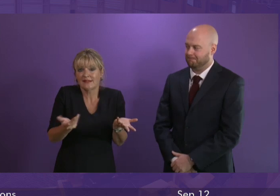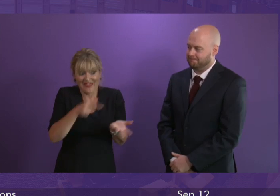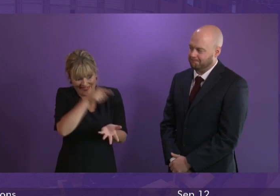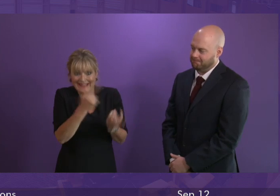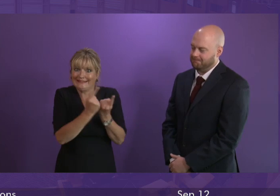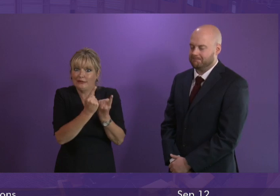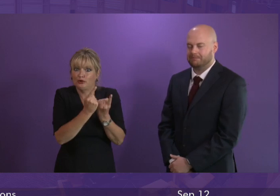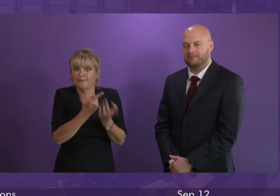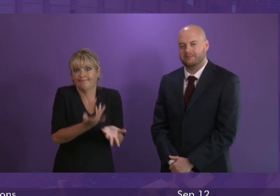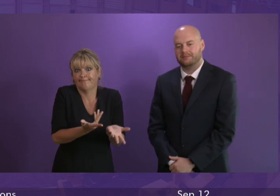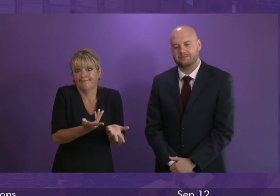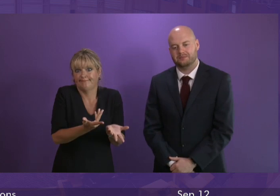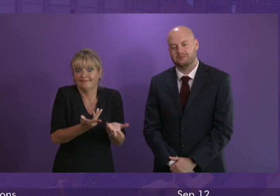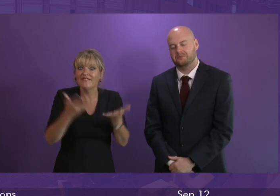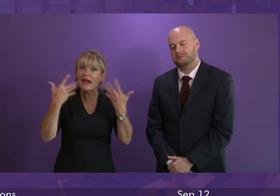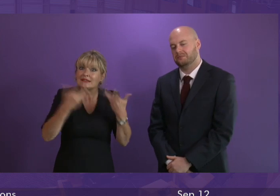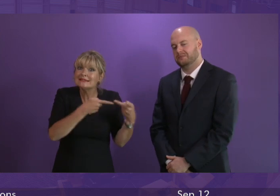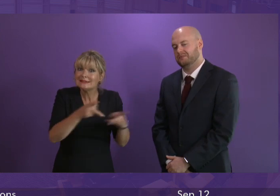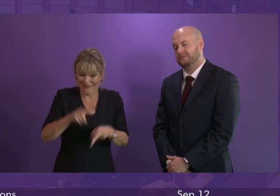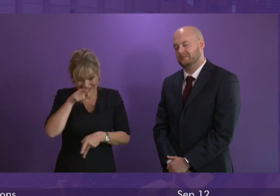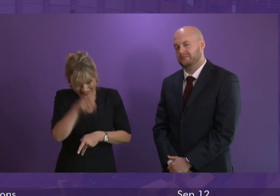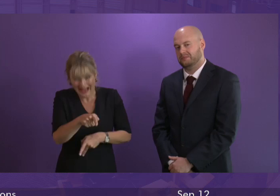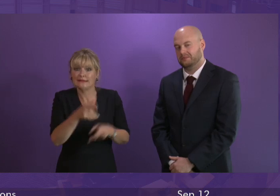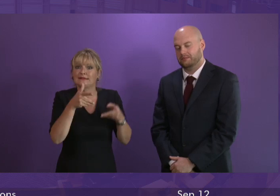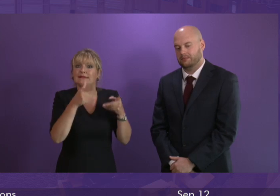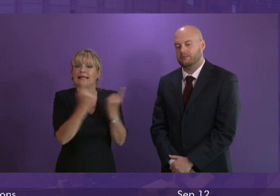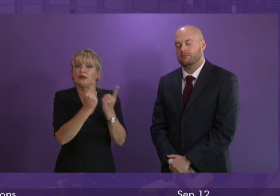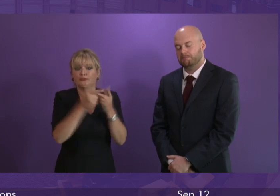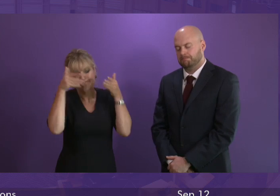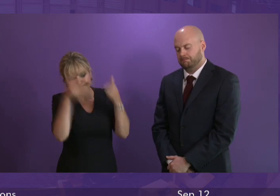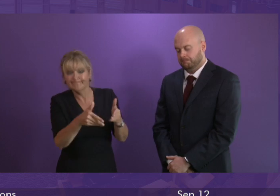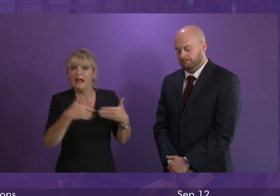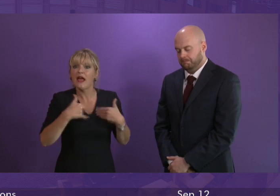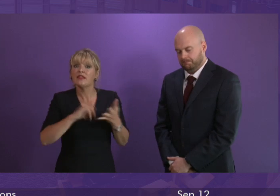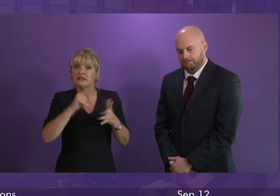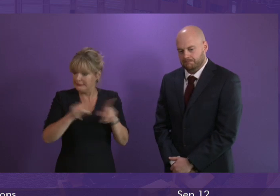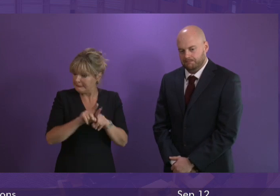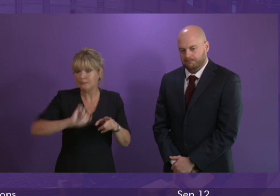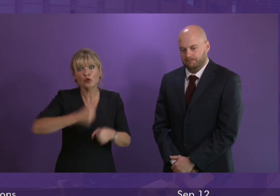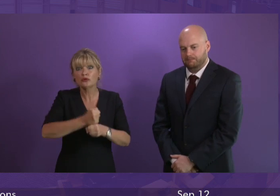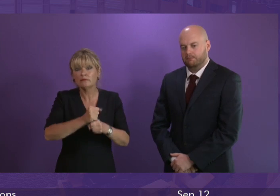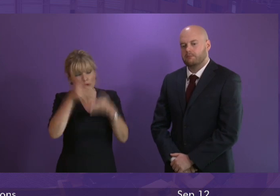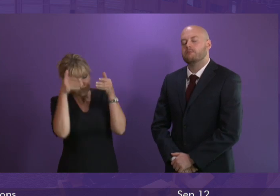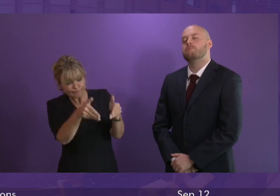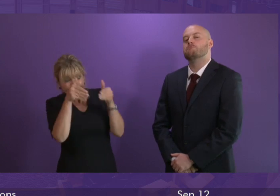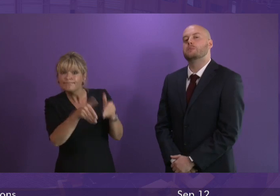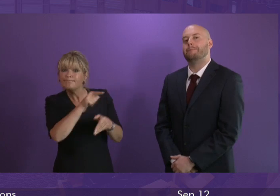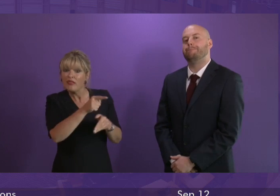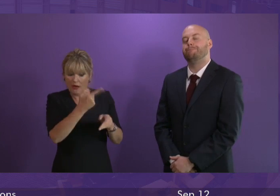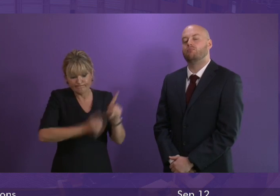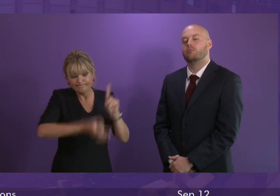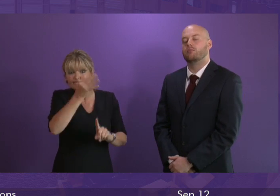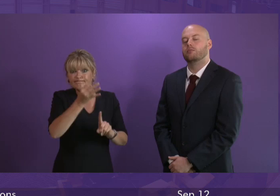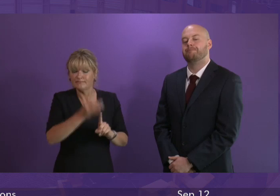that is the issue that the Health Secretary is focused on ensuring is rectified. And we will continue to focus on that work as the Health Secretary set out